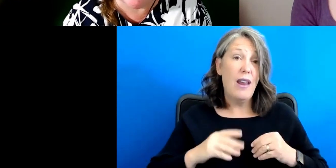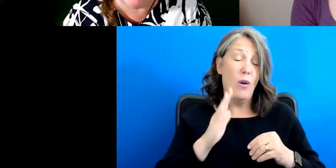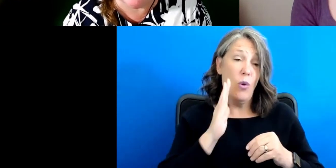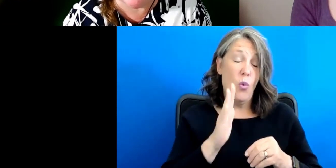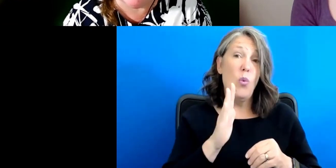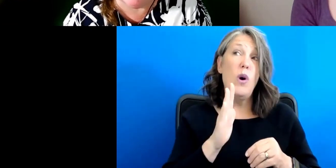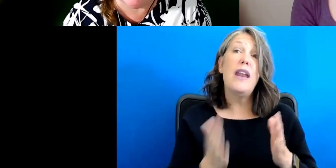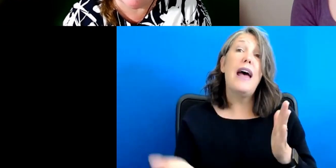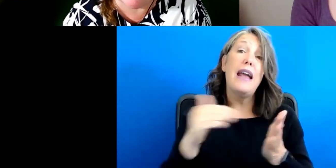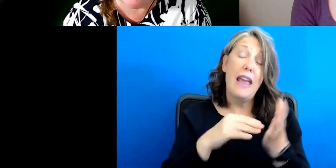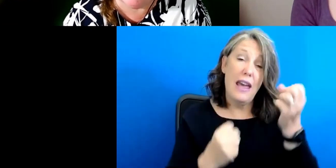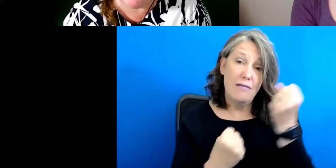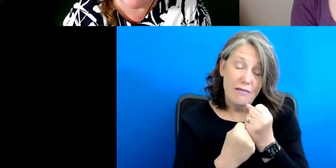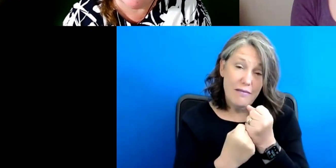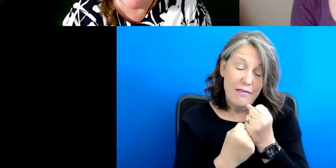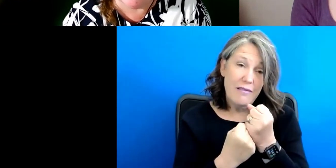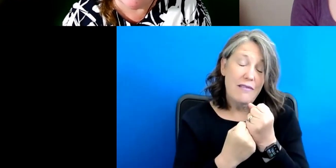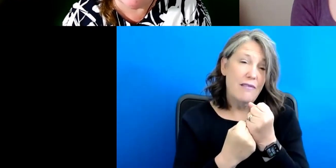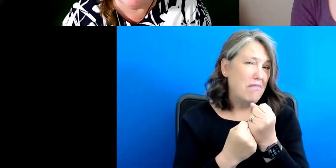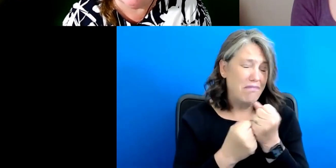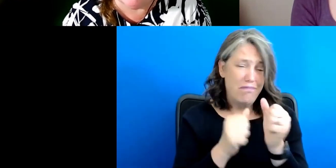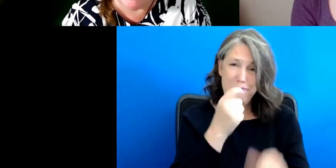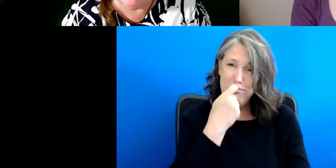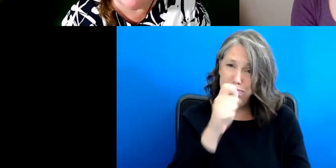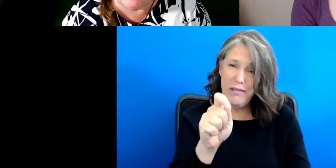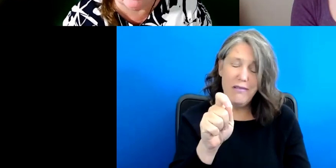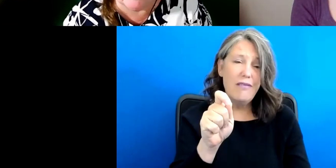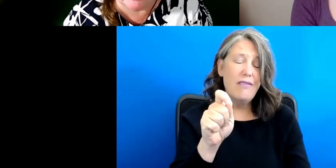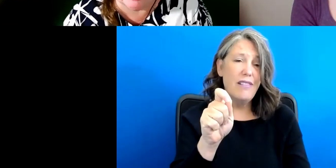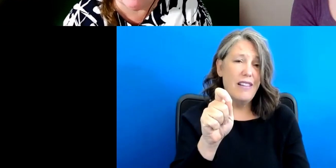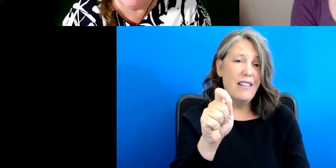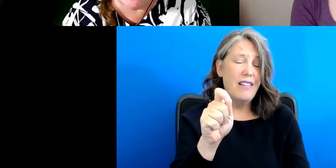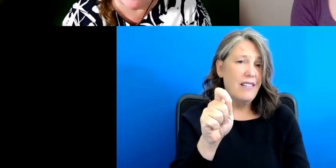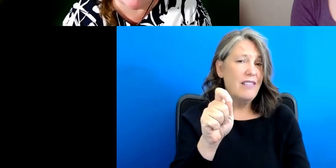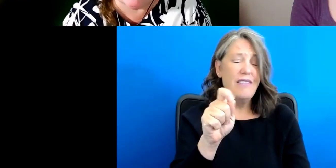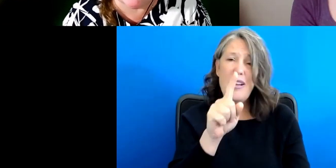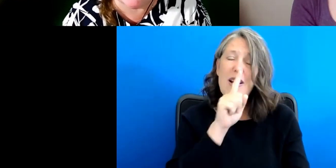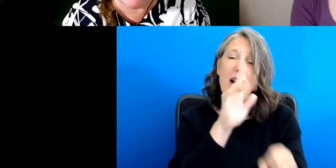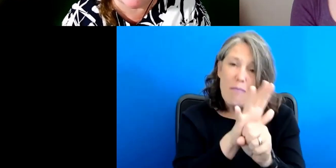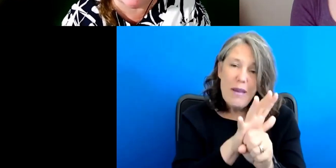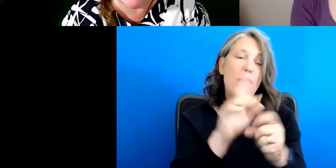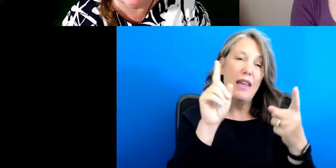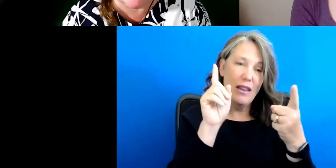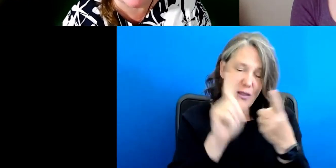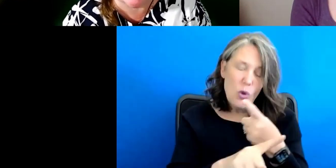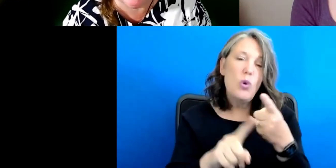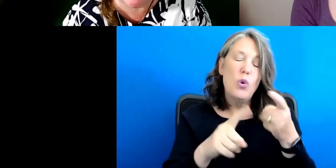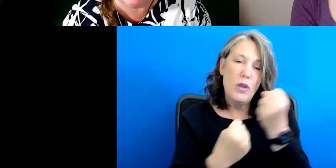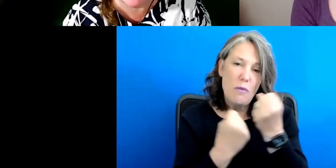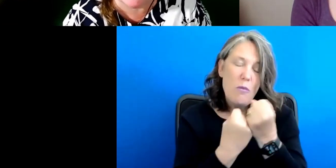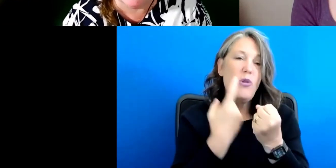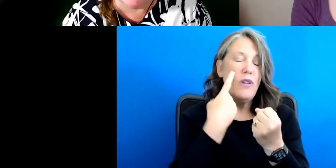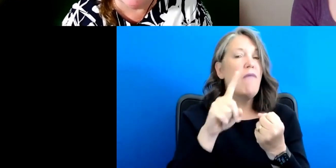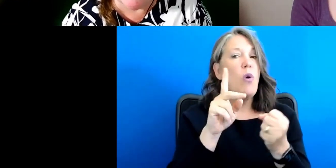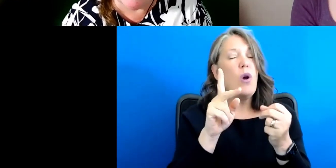reaffirm or unequivocally, you know, have an unequivocal commitment to the promotion of disability rights abroad,